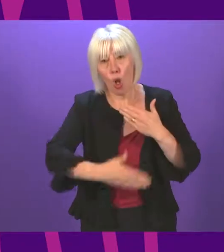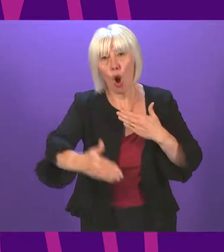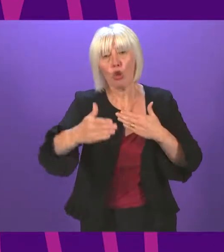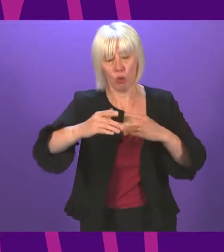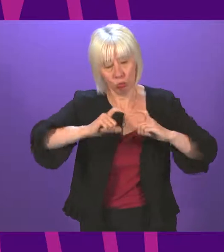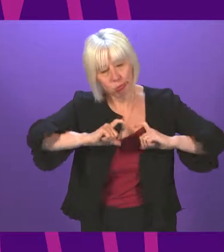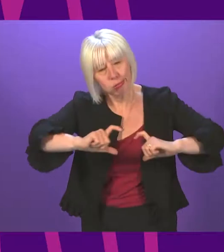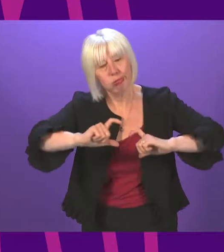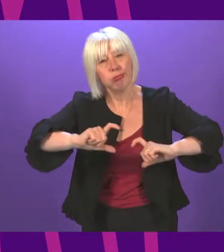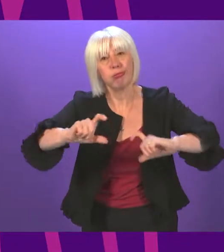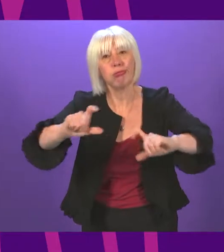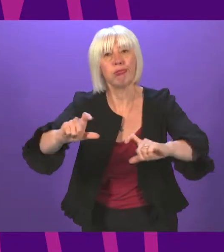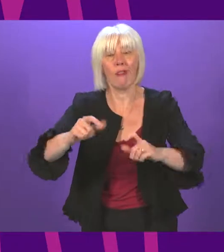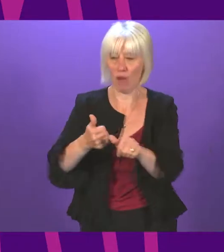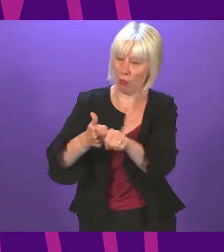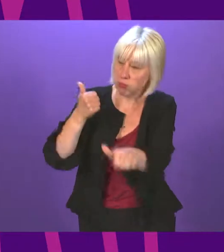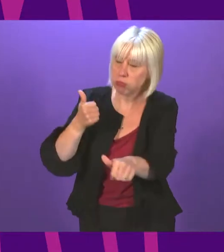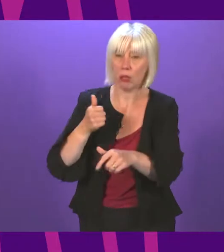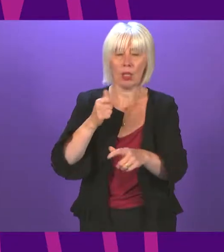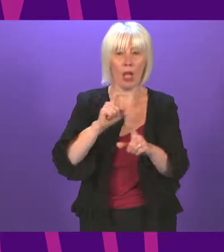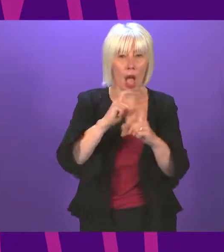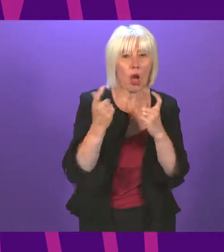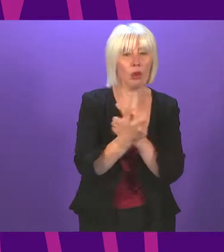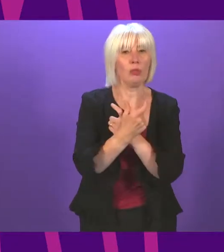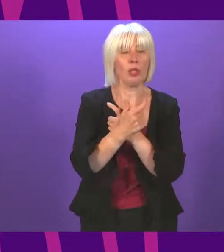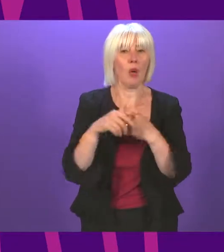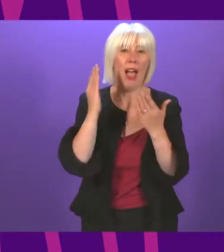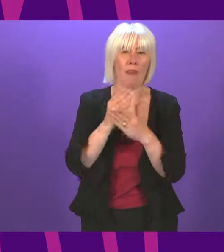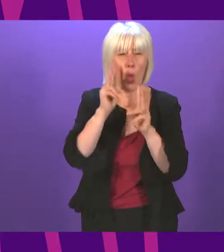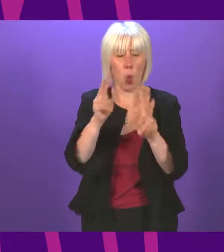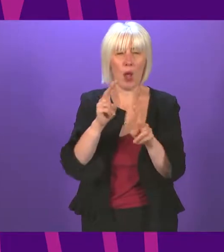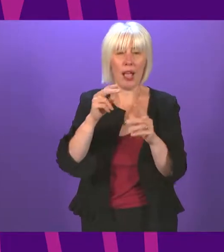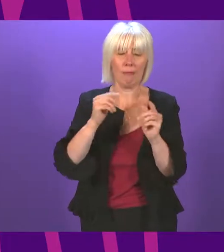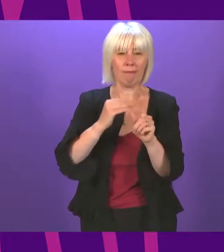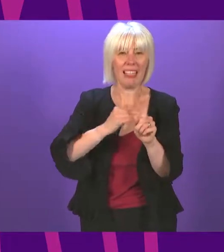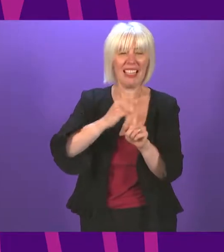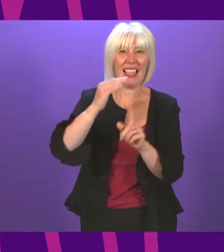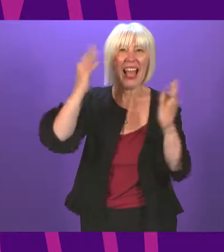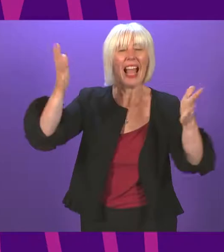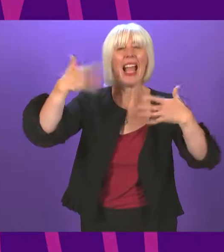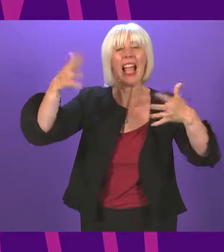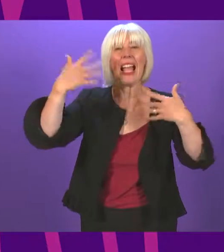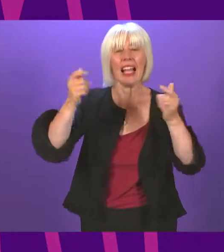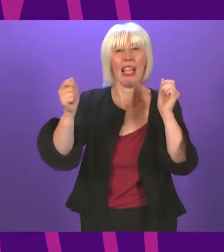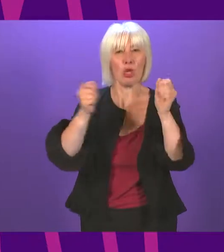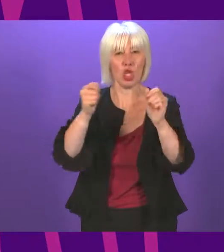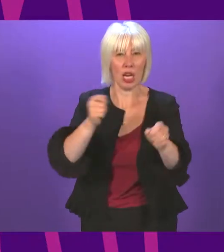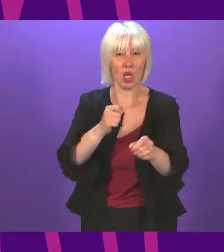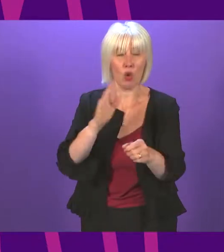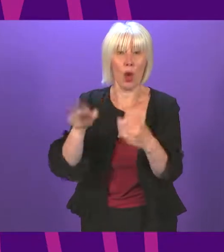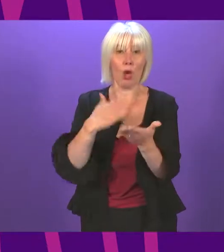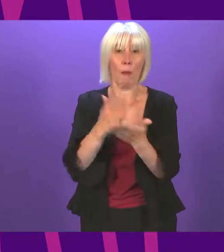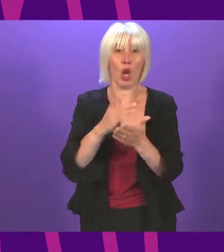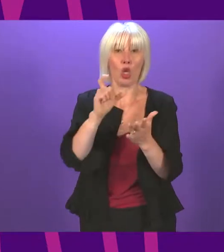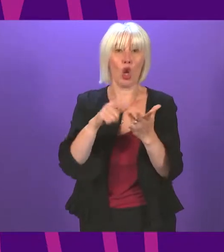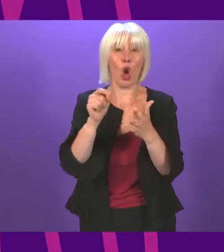communities, we cannot fail to address climate change and its impacts. We have worked with partners to ensure the COP26 summit in Glasgow